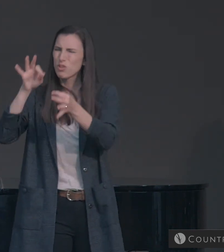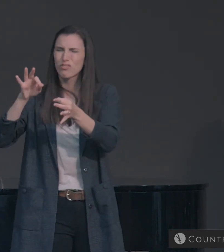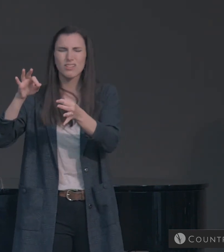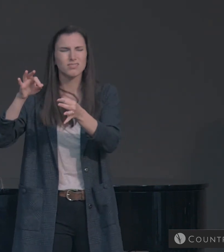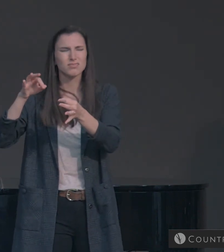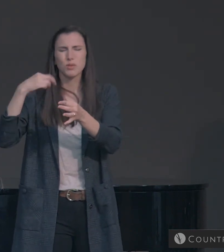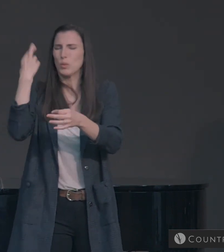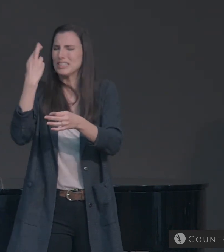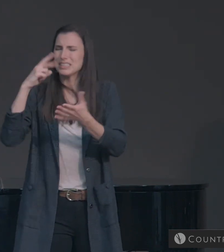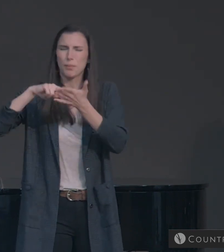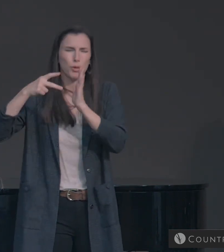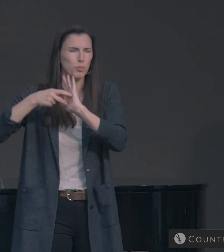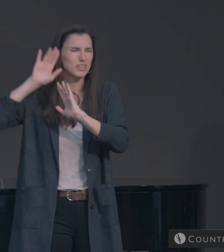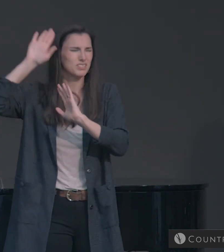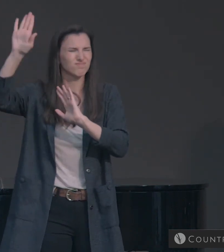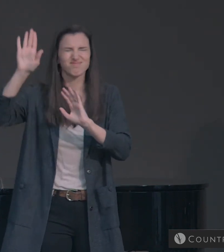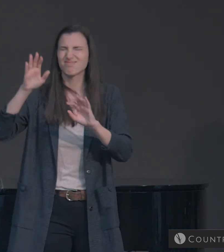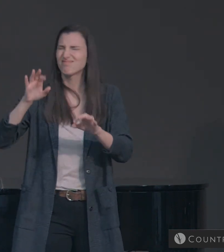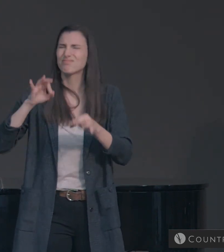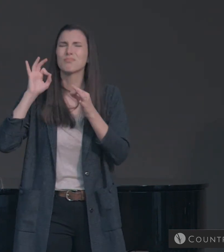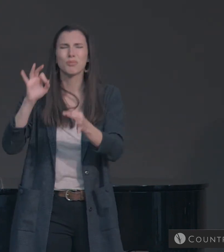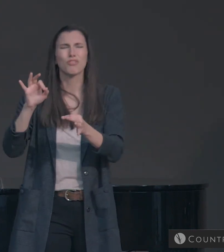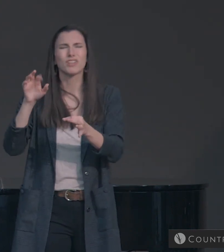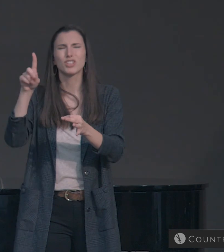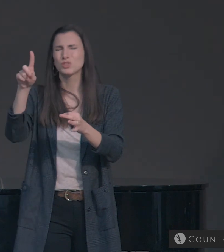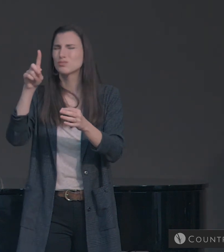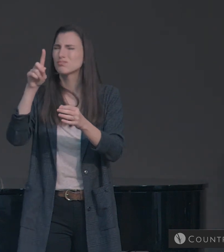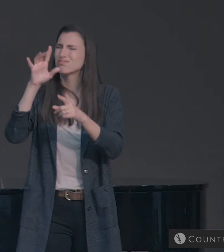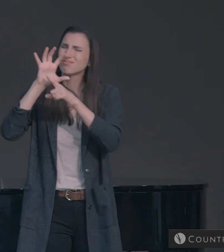All in your great patience.